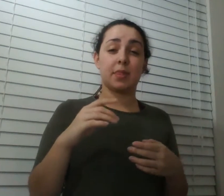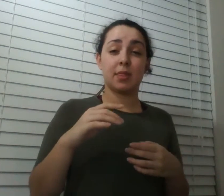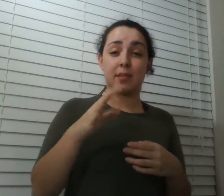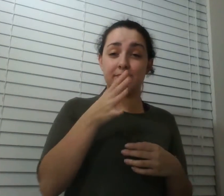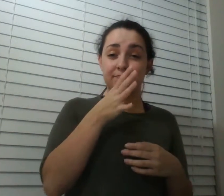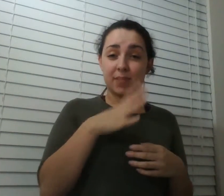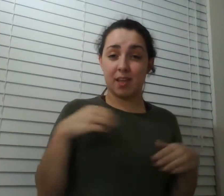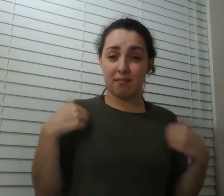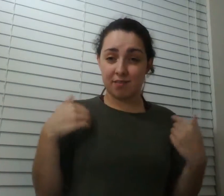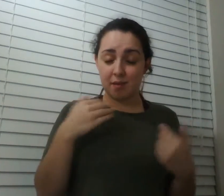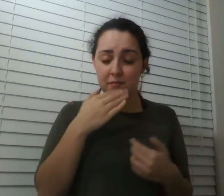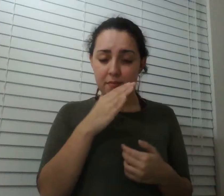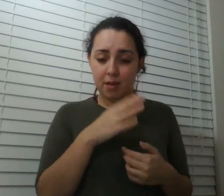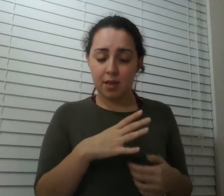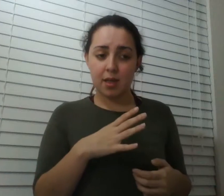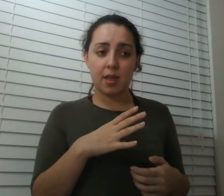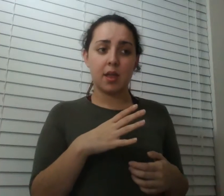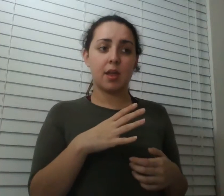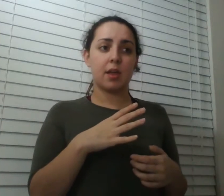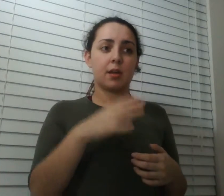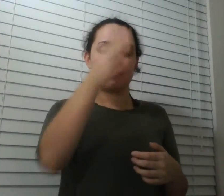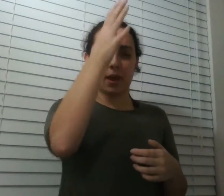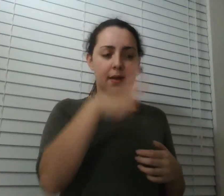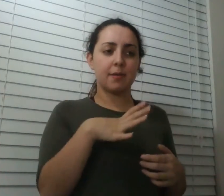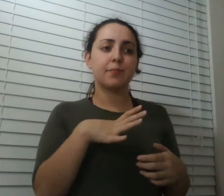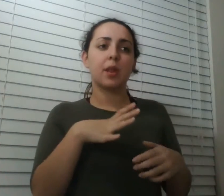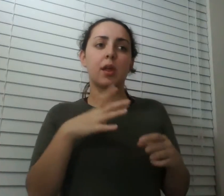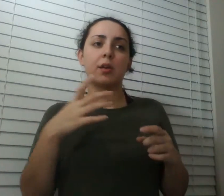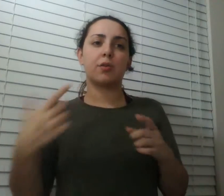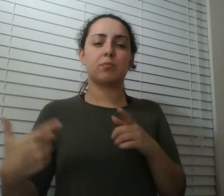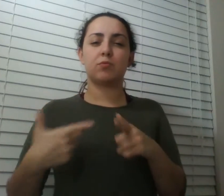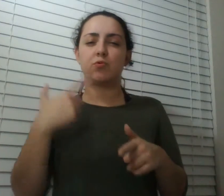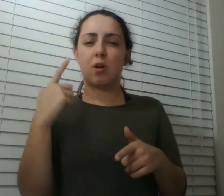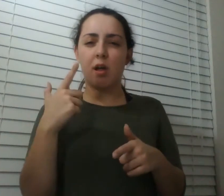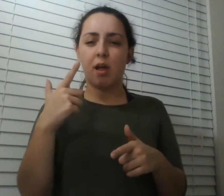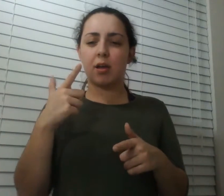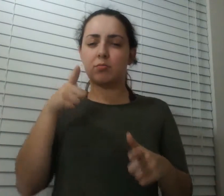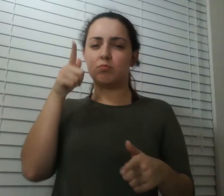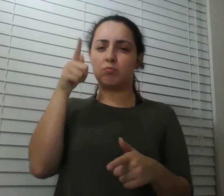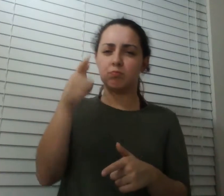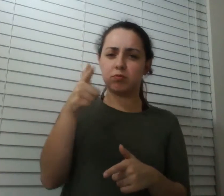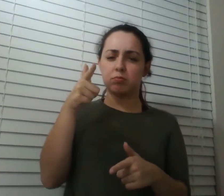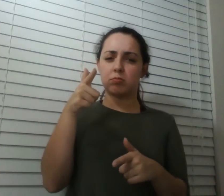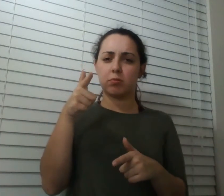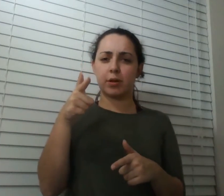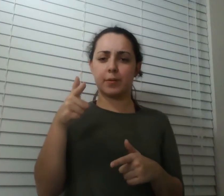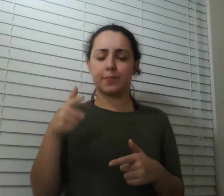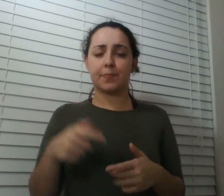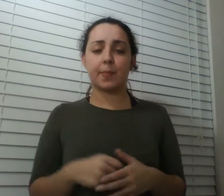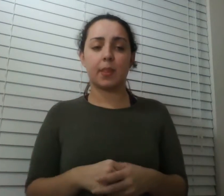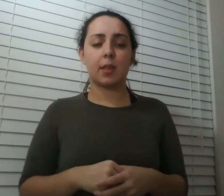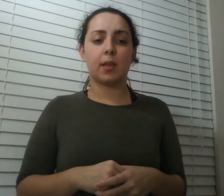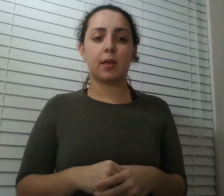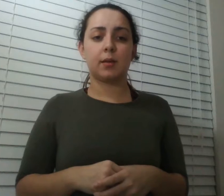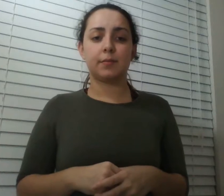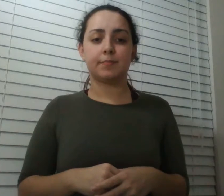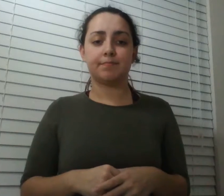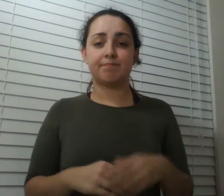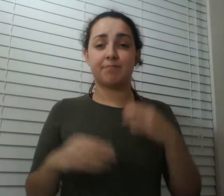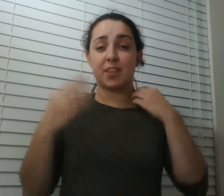showed the essay to tamra yeah well no that's not i mean i don't think and i don't know if he stepped forward or not you know